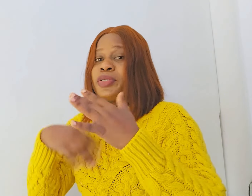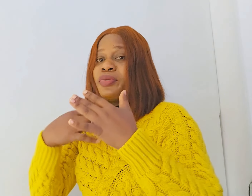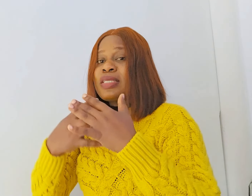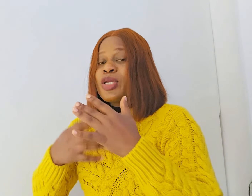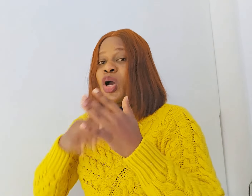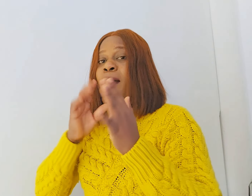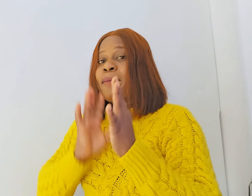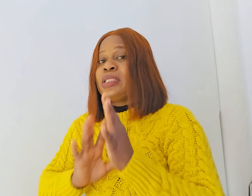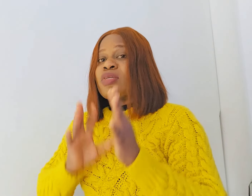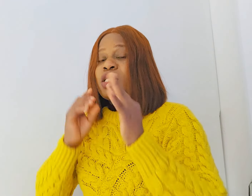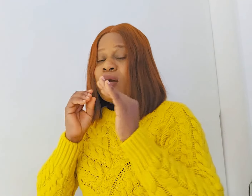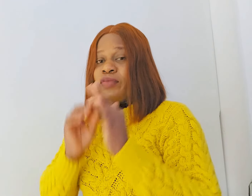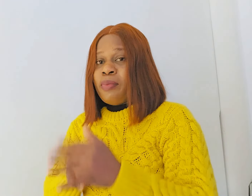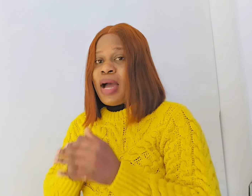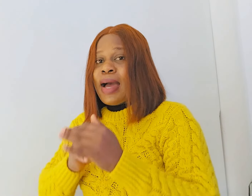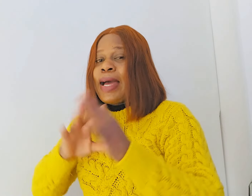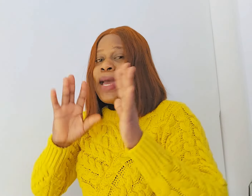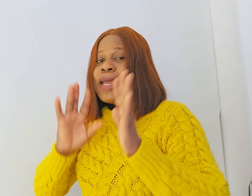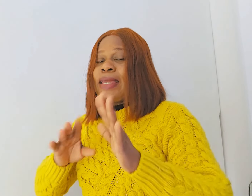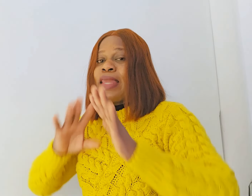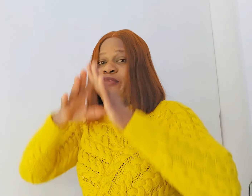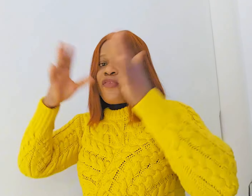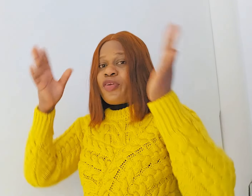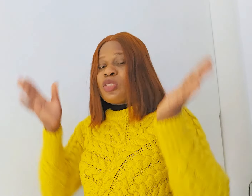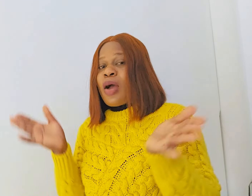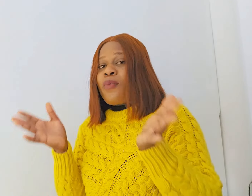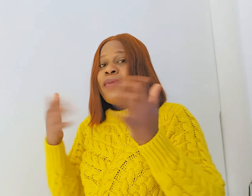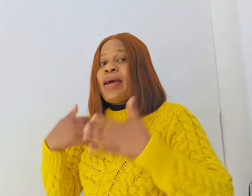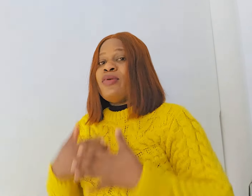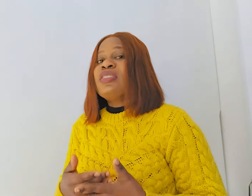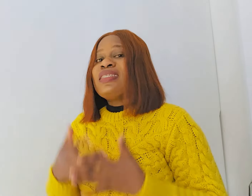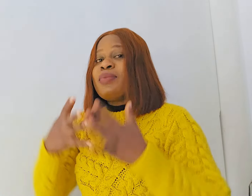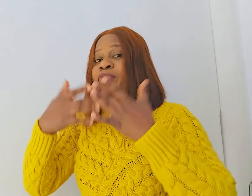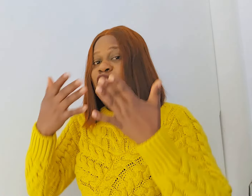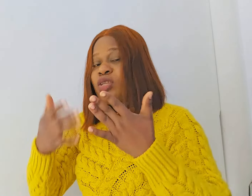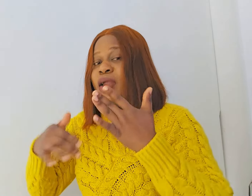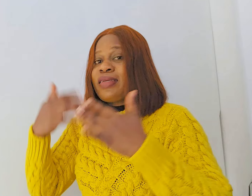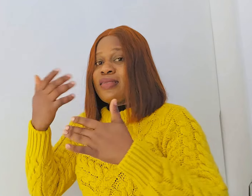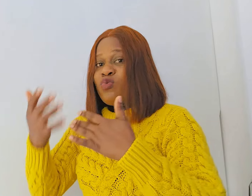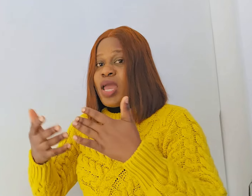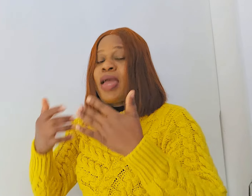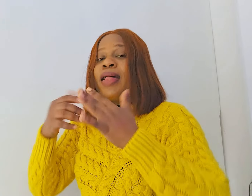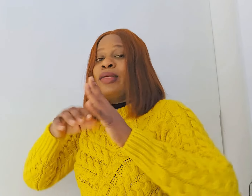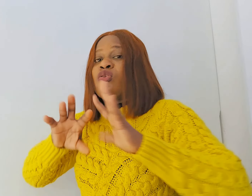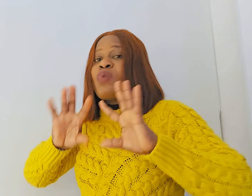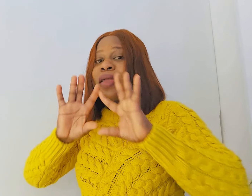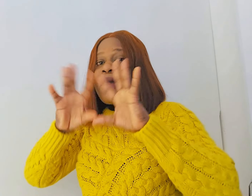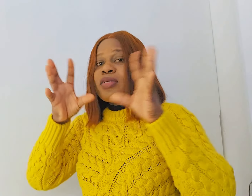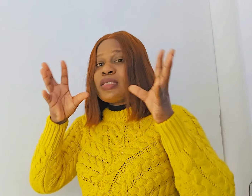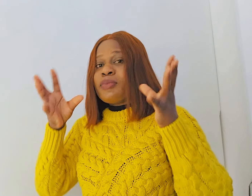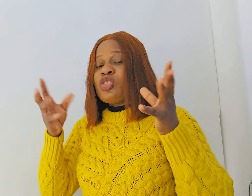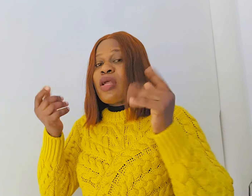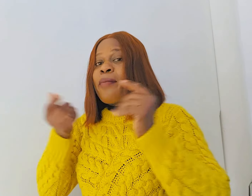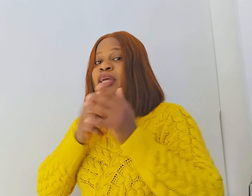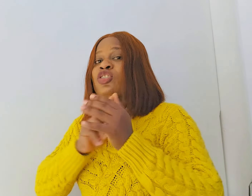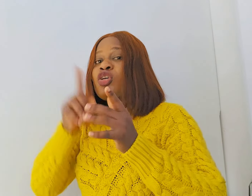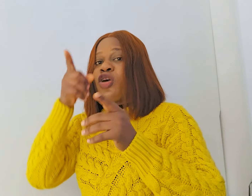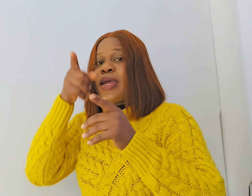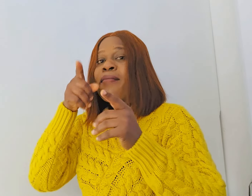using your in-between of the man in a frontal way by using the missionaries way so when you are using the missionary make sure your in